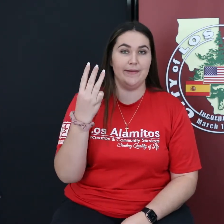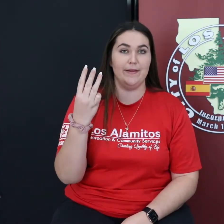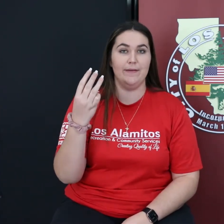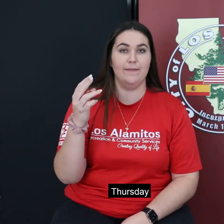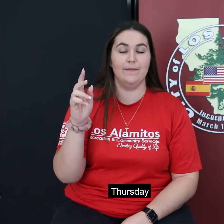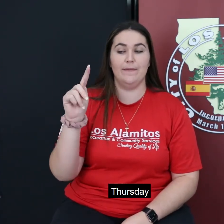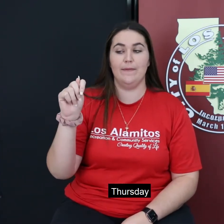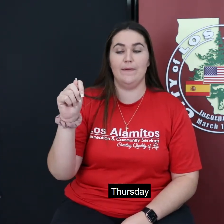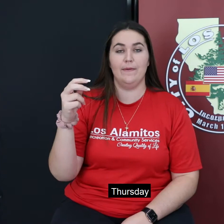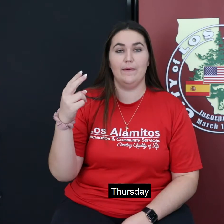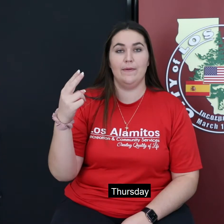Thursday,